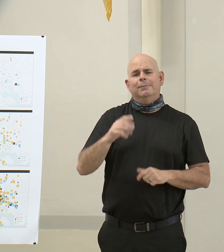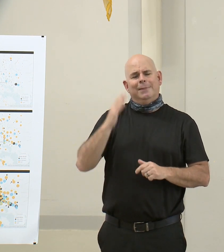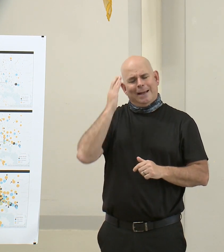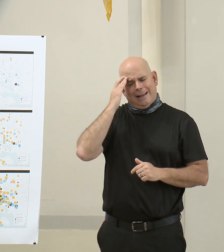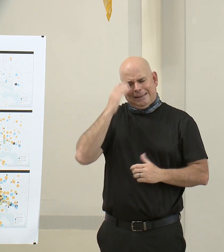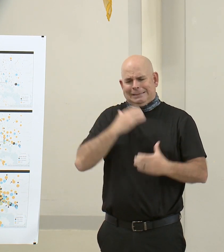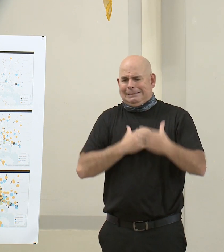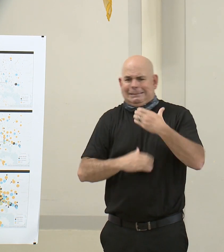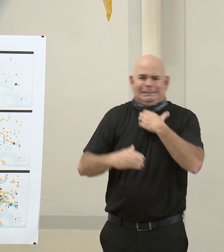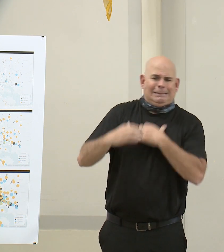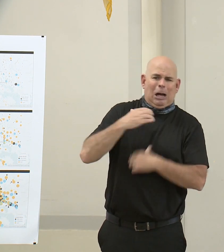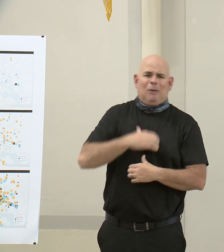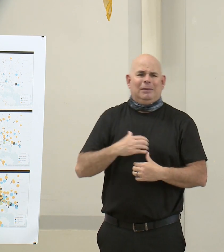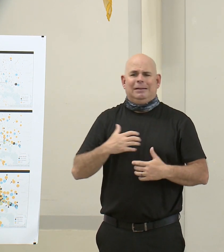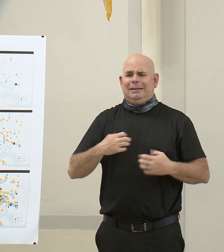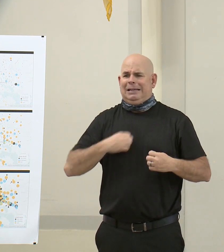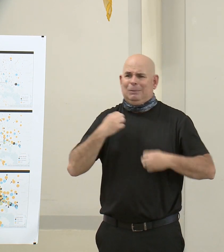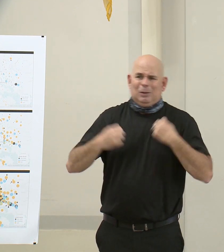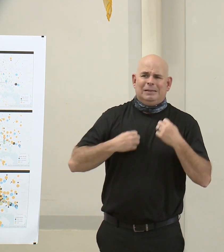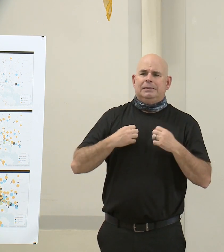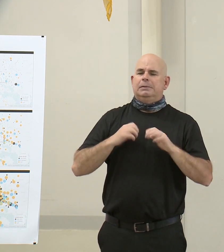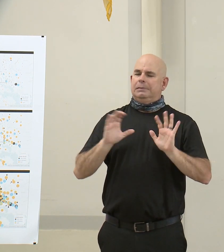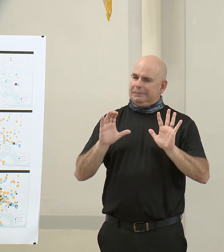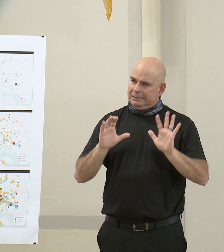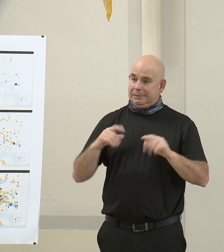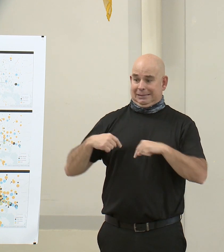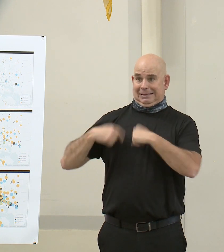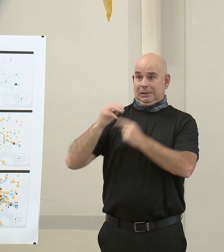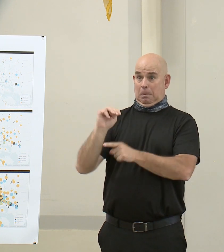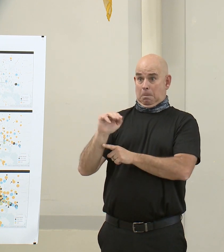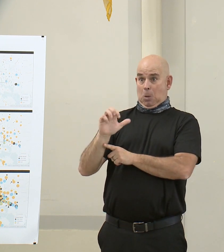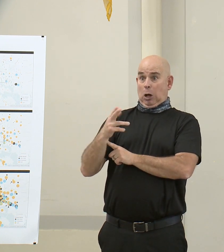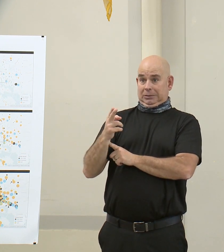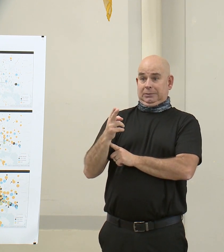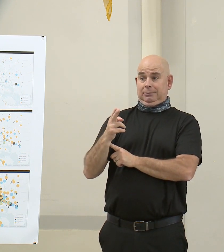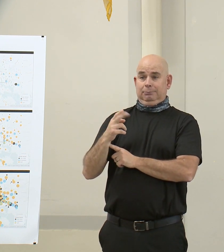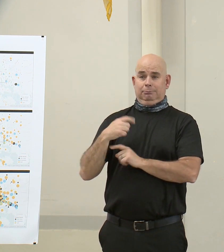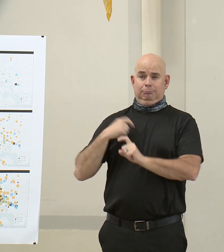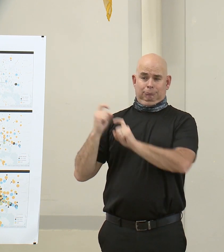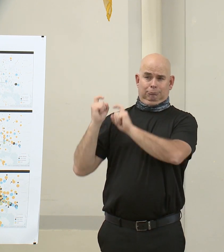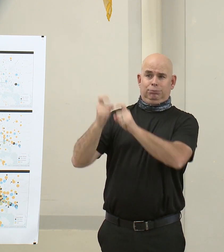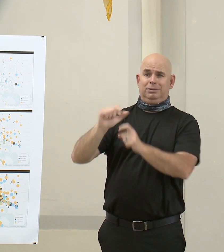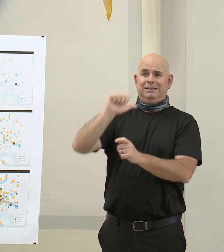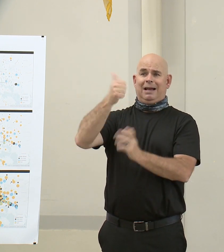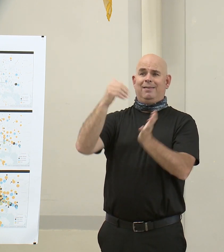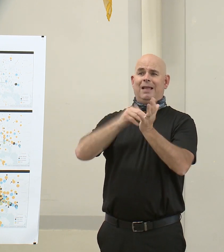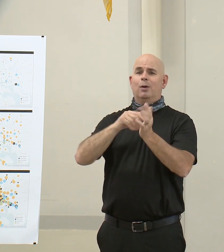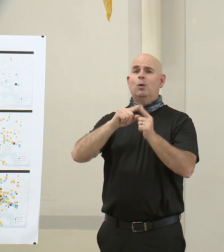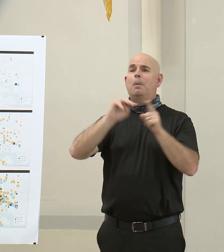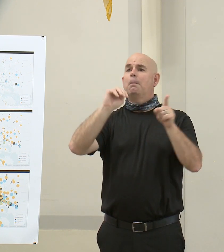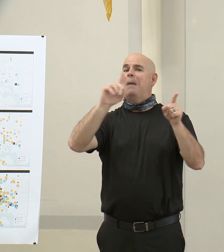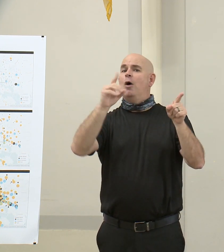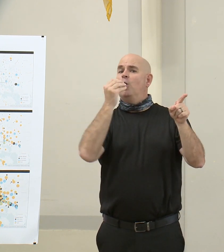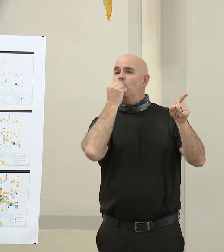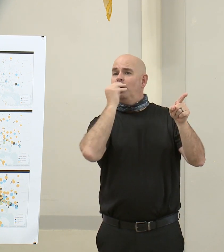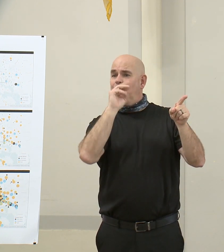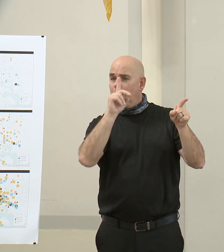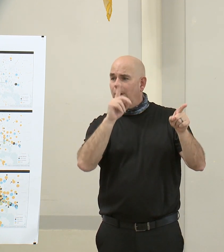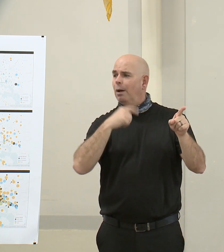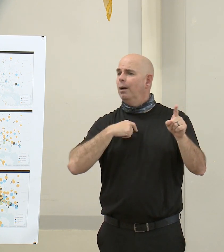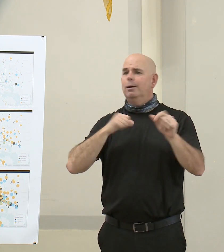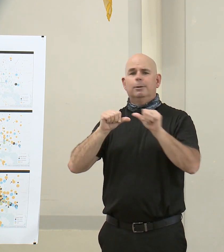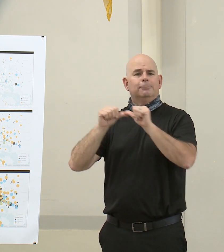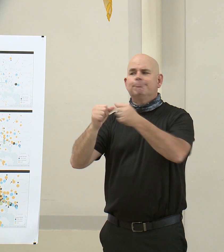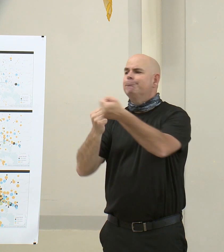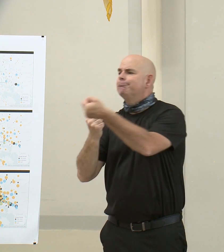March, we have donated more than 25,000 pounds of food to the Maryland Food Bank, and we will continue to support their